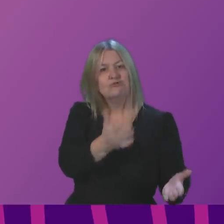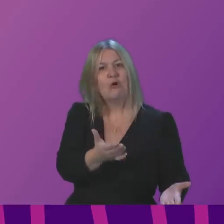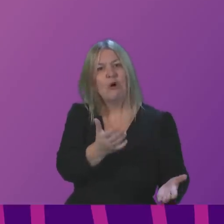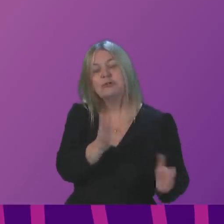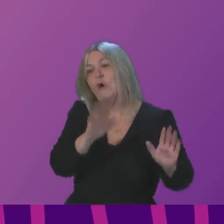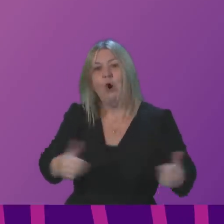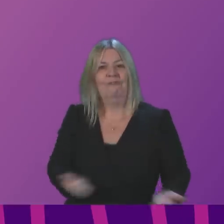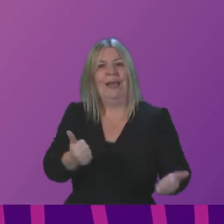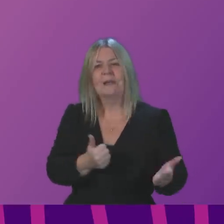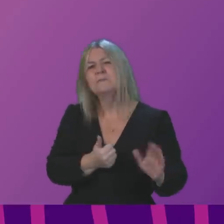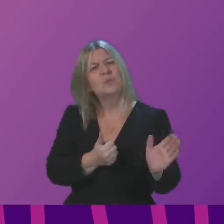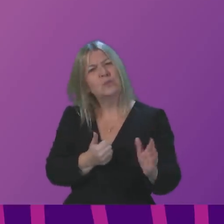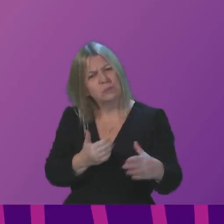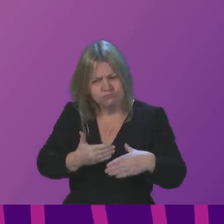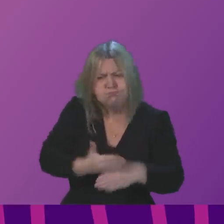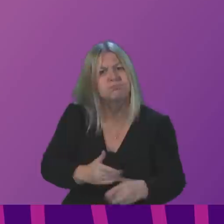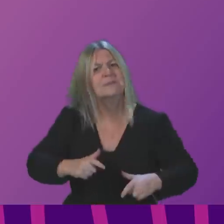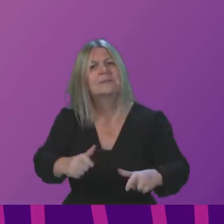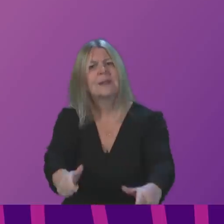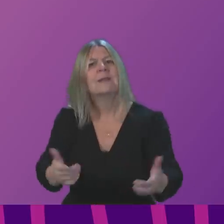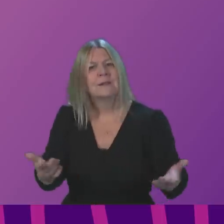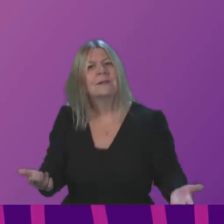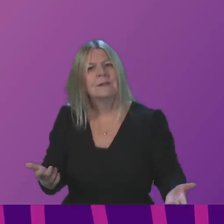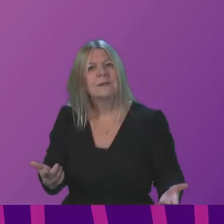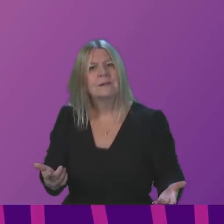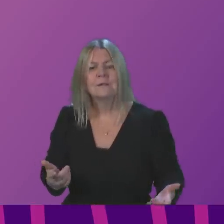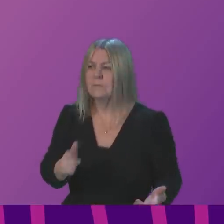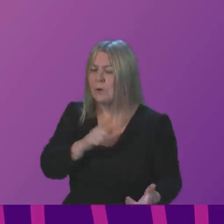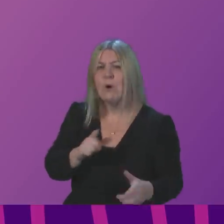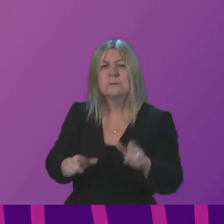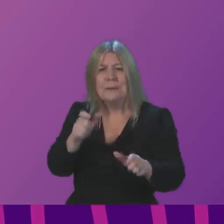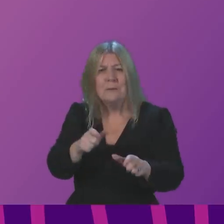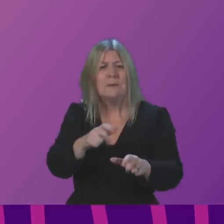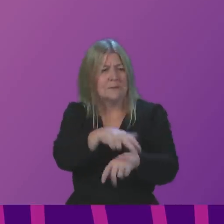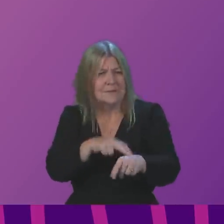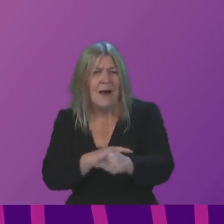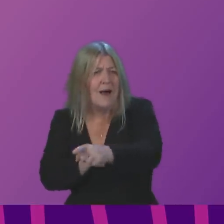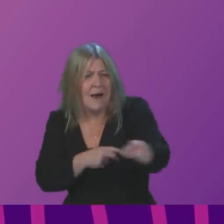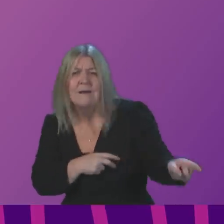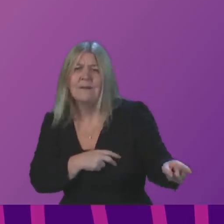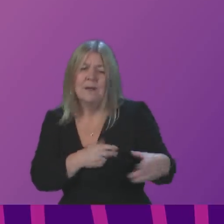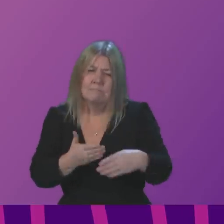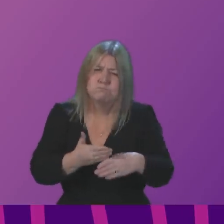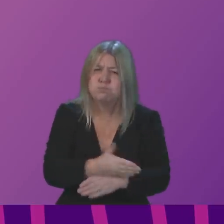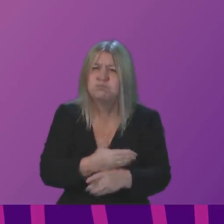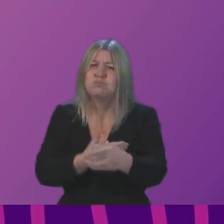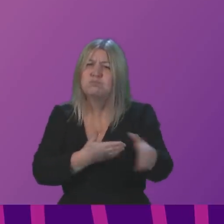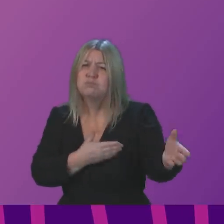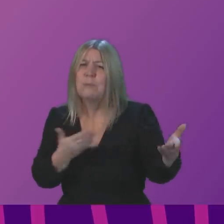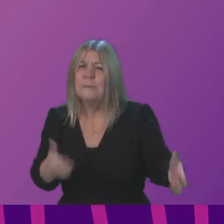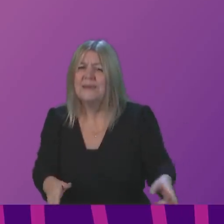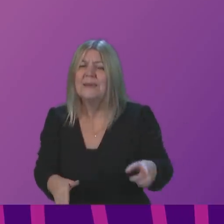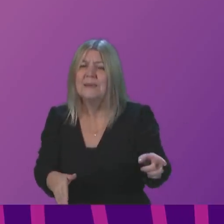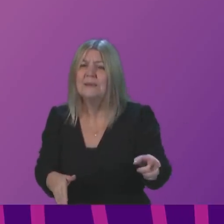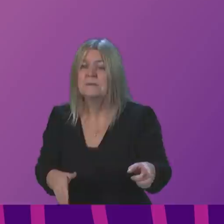vaccination programme is a success because of those right now working so hard across the country. And Douglas Ross and any other